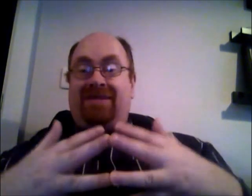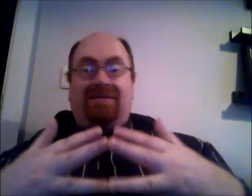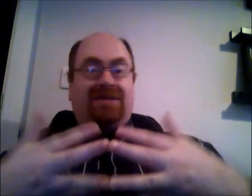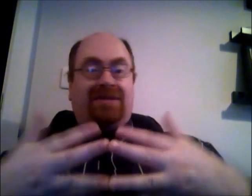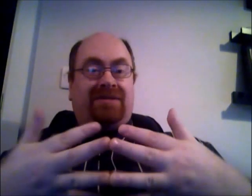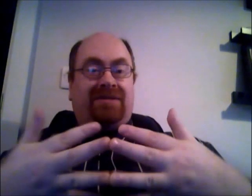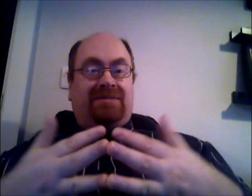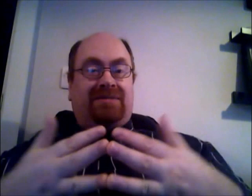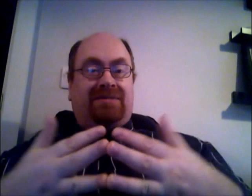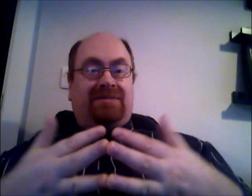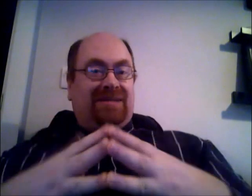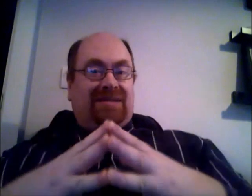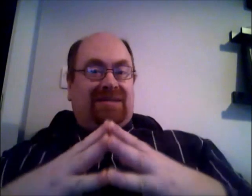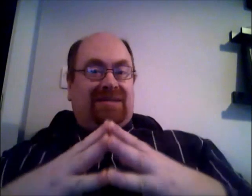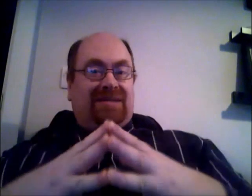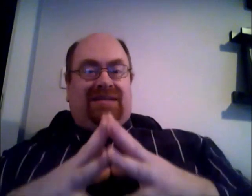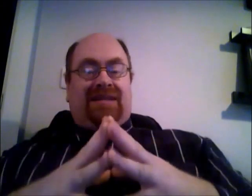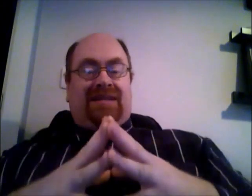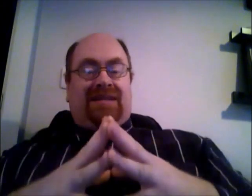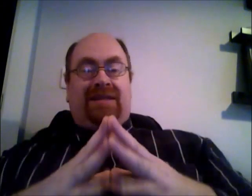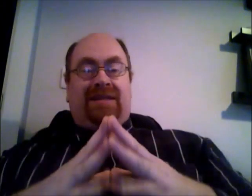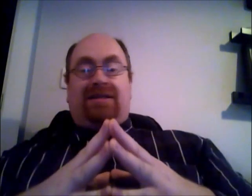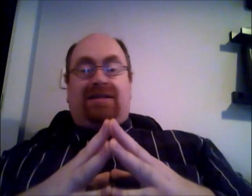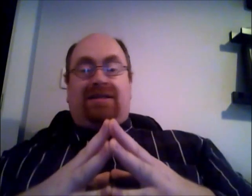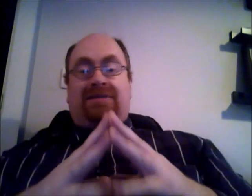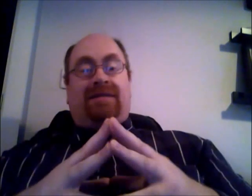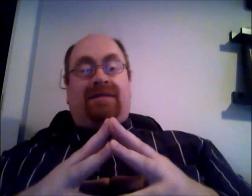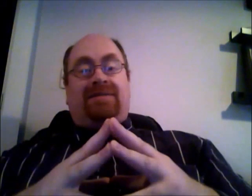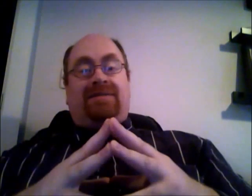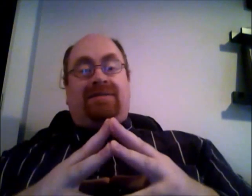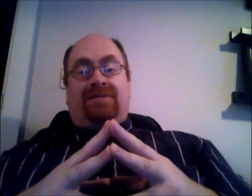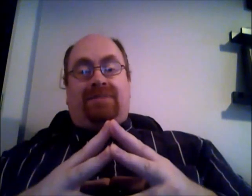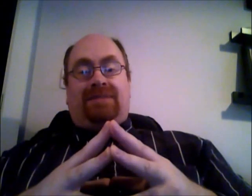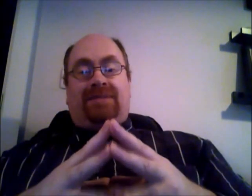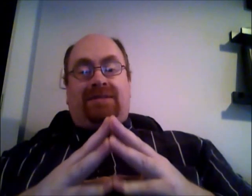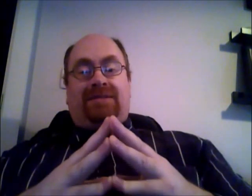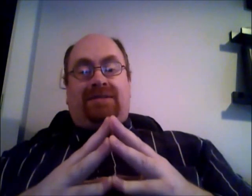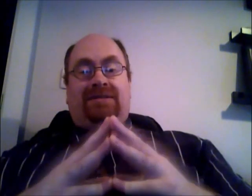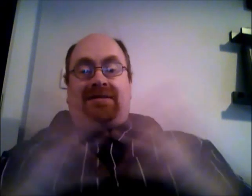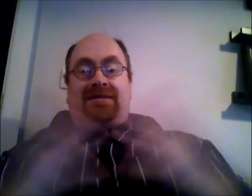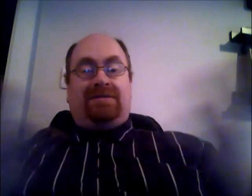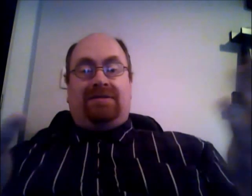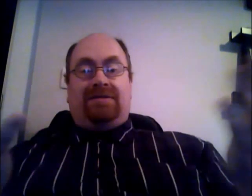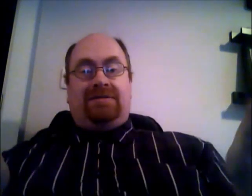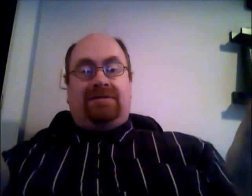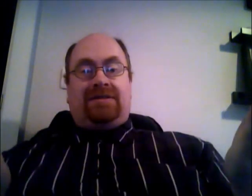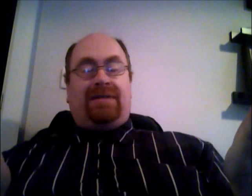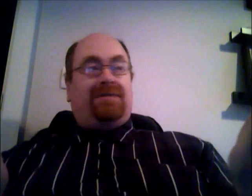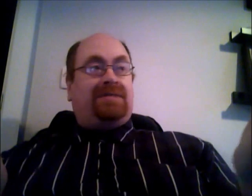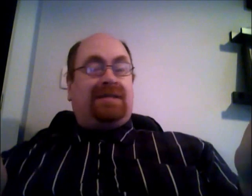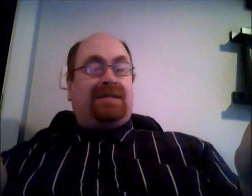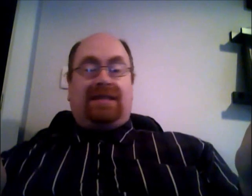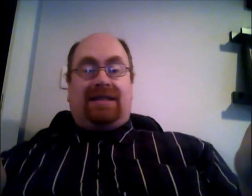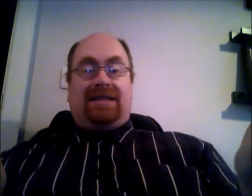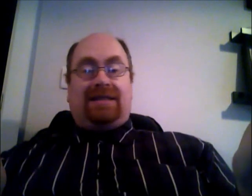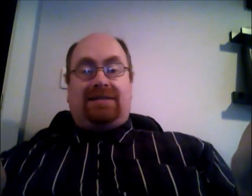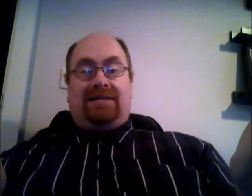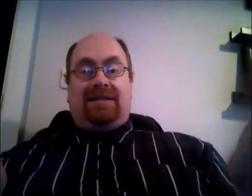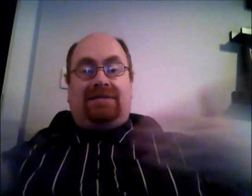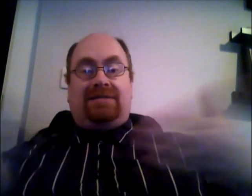mature when it comes to money you know that's why the water charges were scrapped in the first place because you know those scraps to really get elected and the water